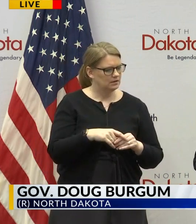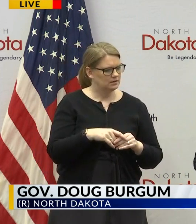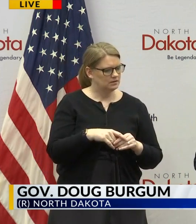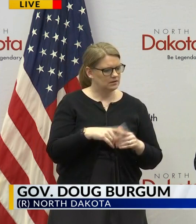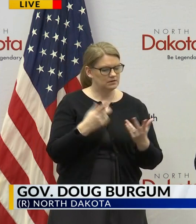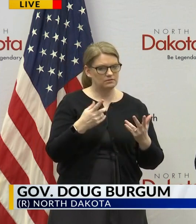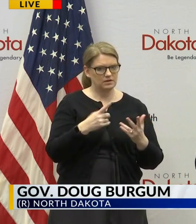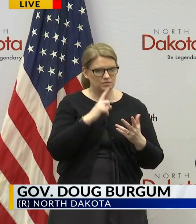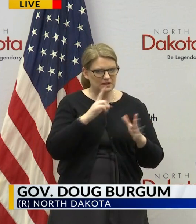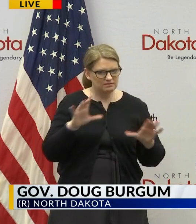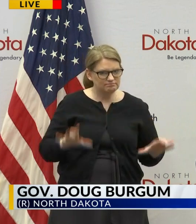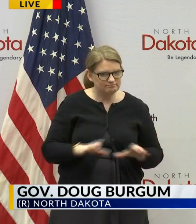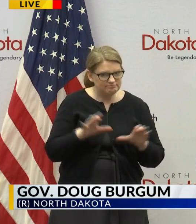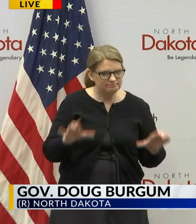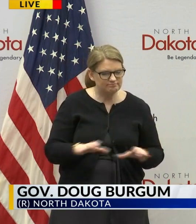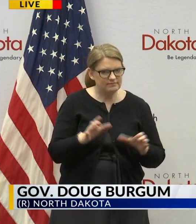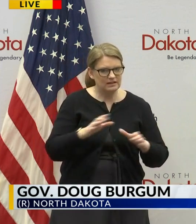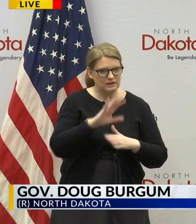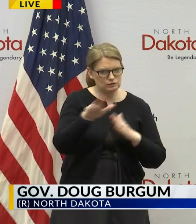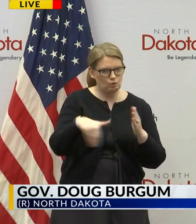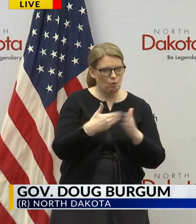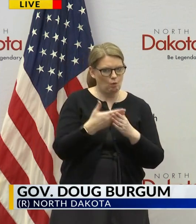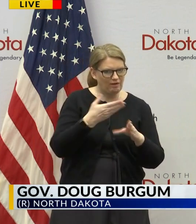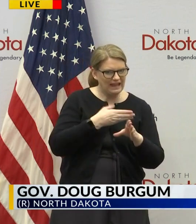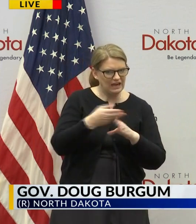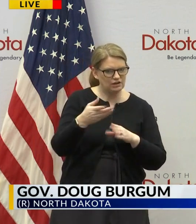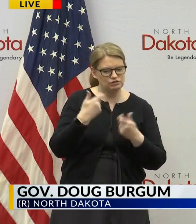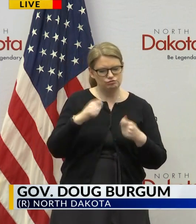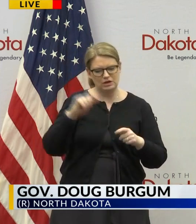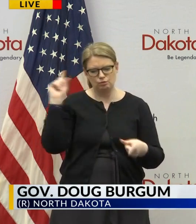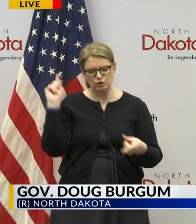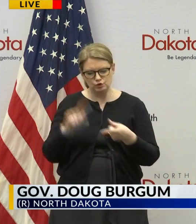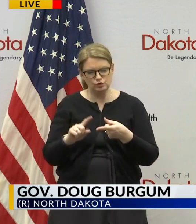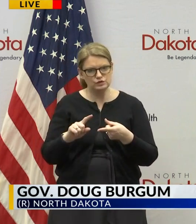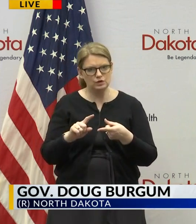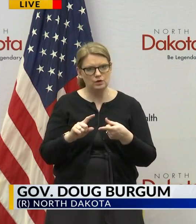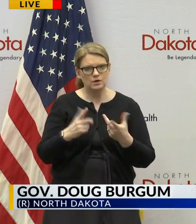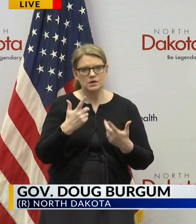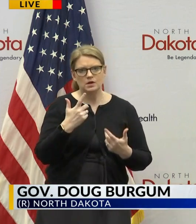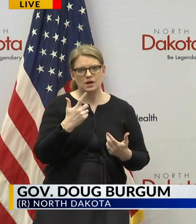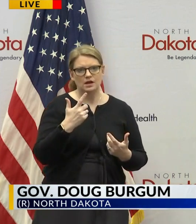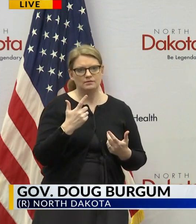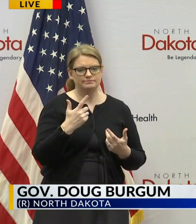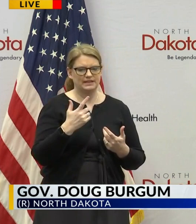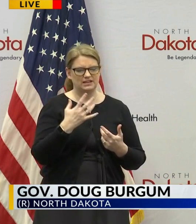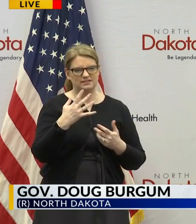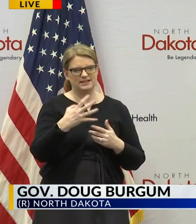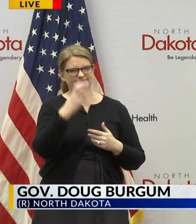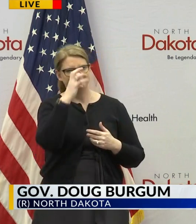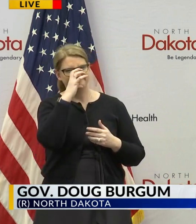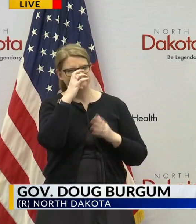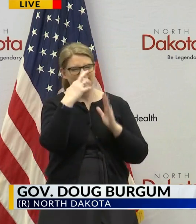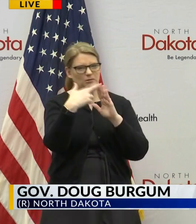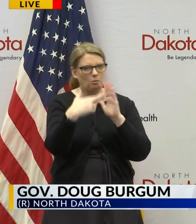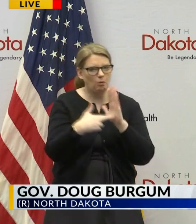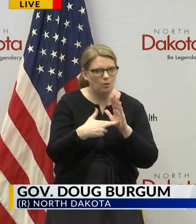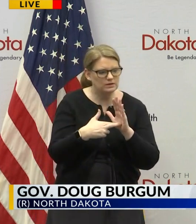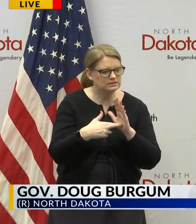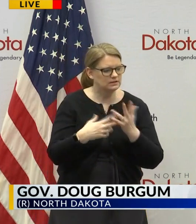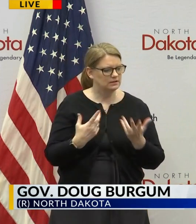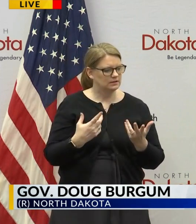we're already being proactive along this whole area of trying to reduce and cut through red tape to help our citizens during this time